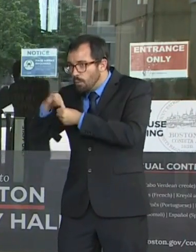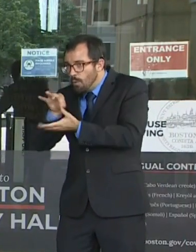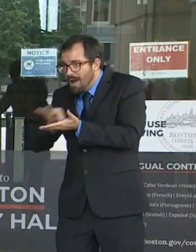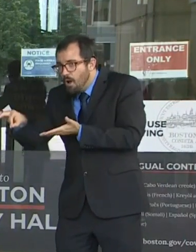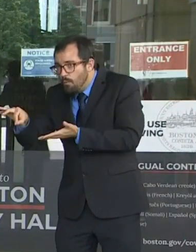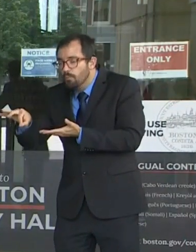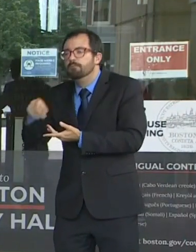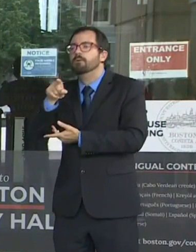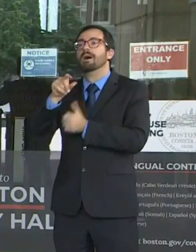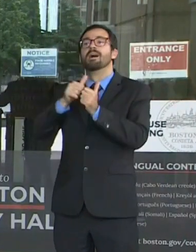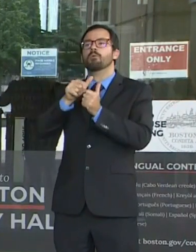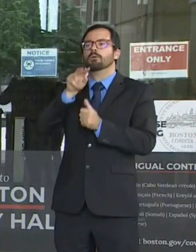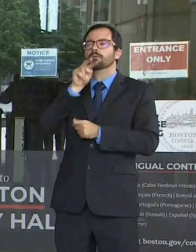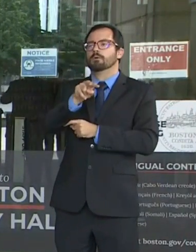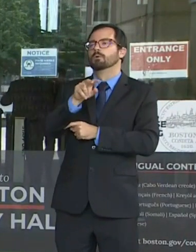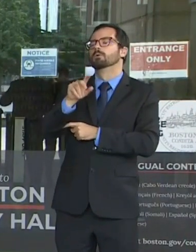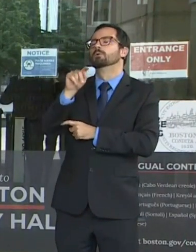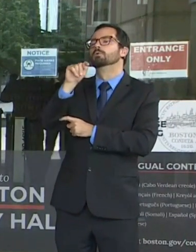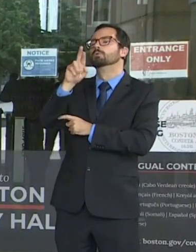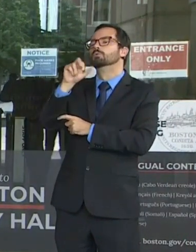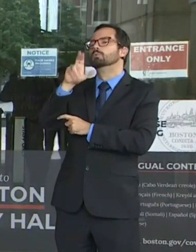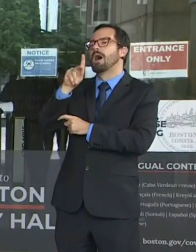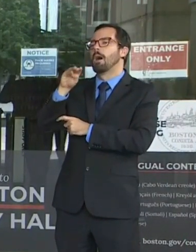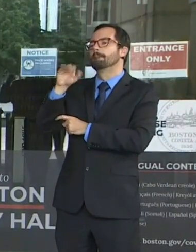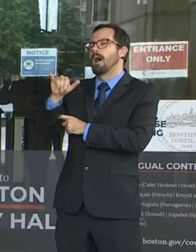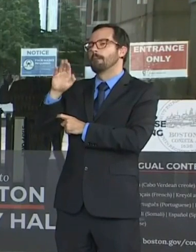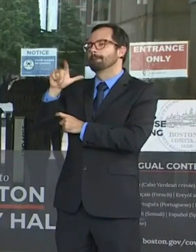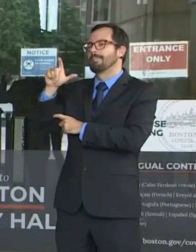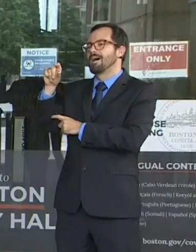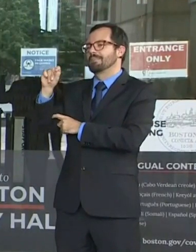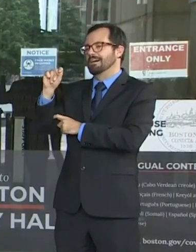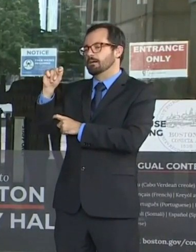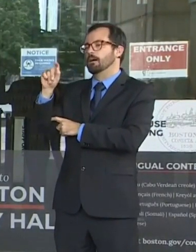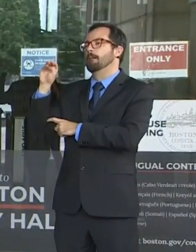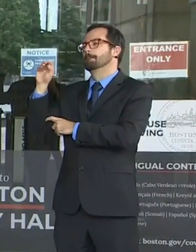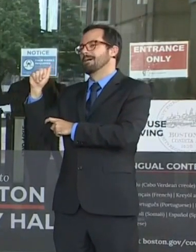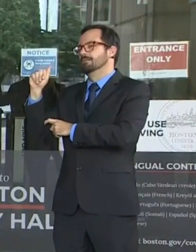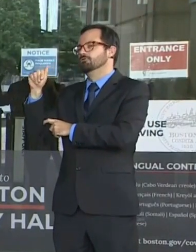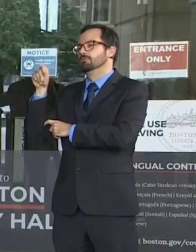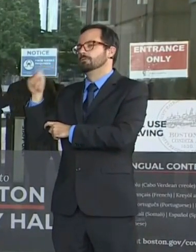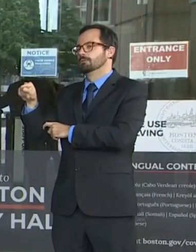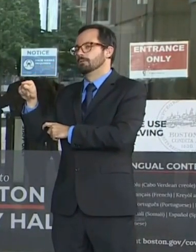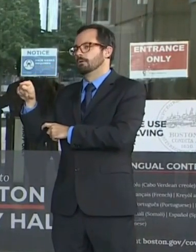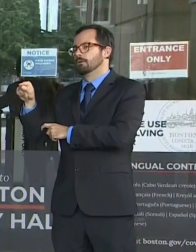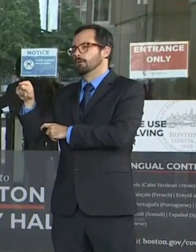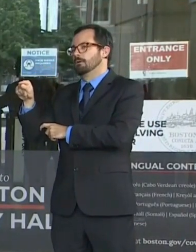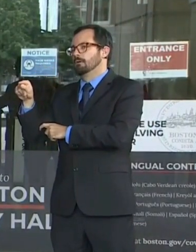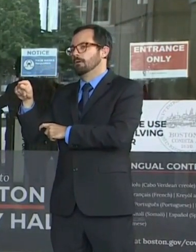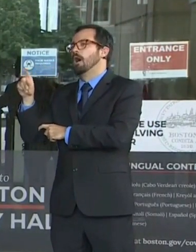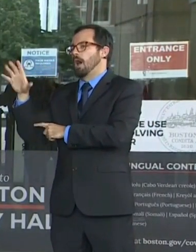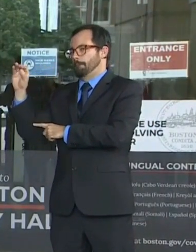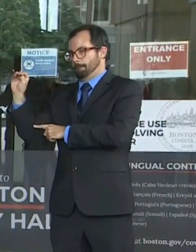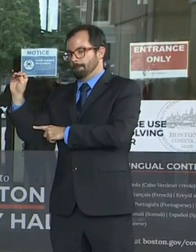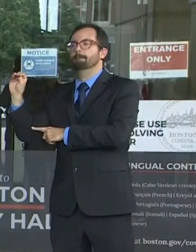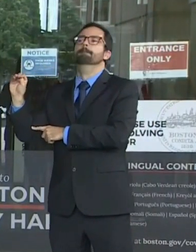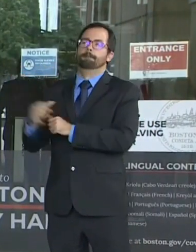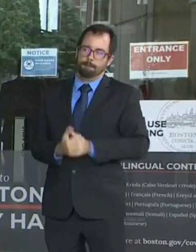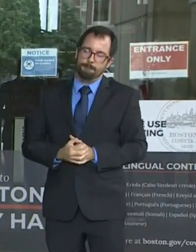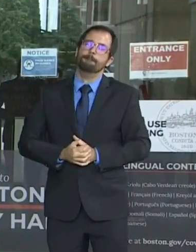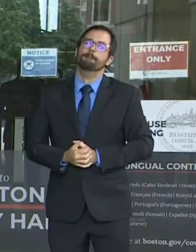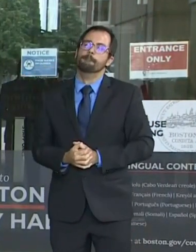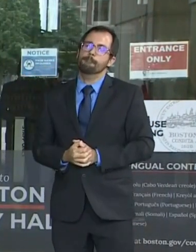excuse me. Trackmyballotma.com. That's trackmyballotma.com. You can literally track your ballot to see where it is.